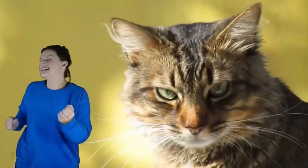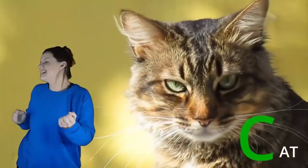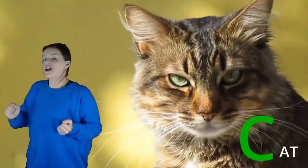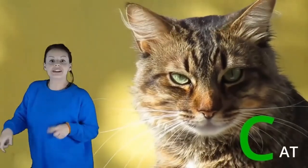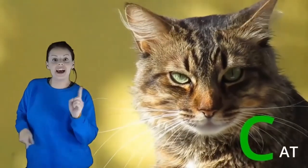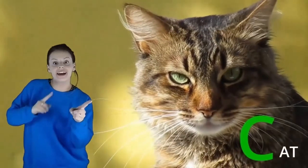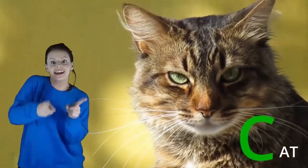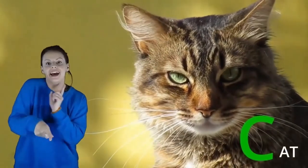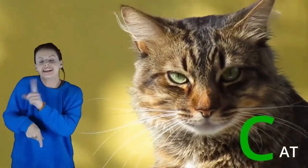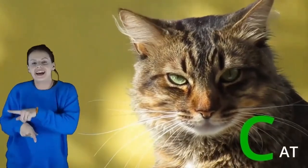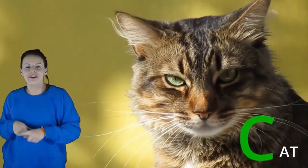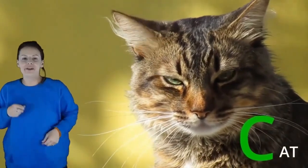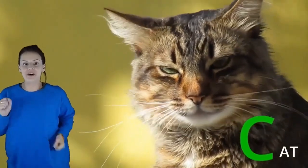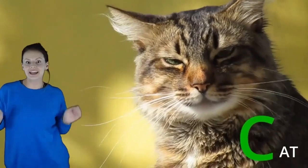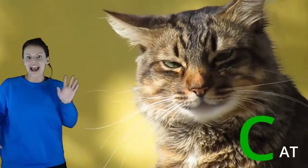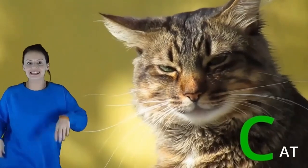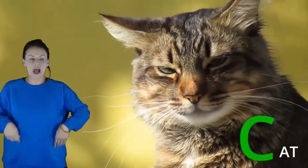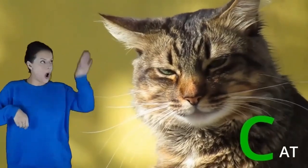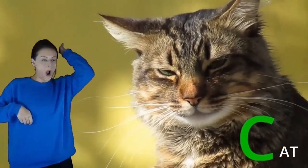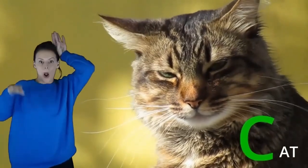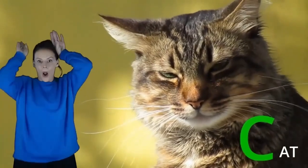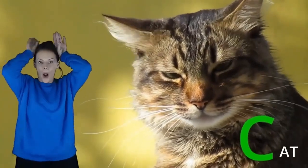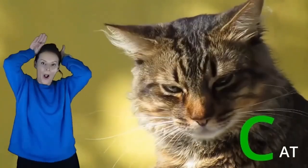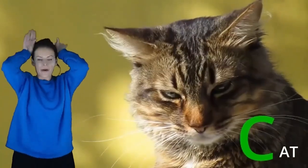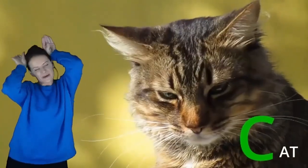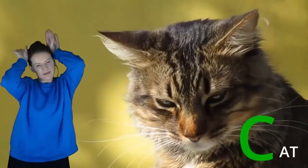C goes C-C-C for cat